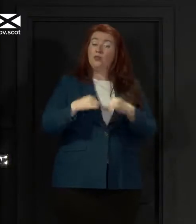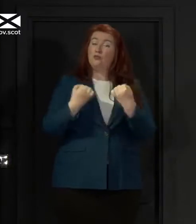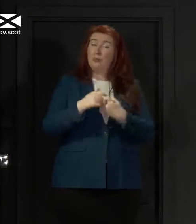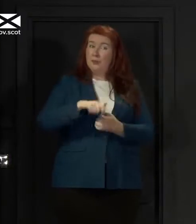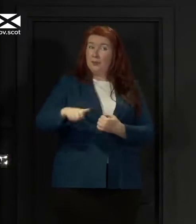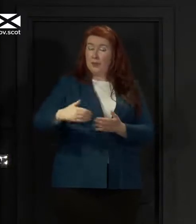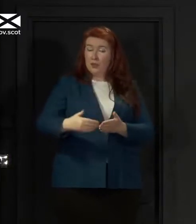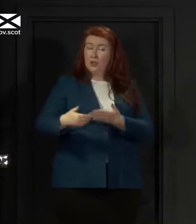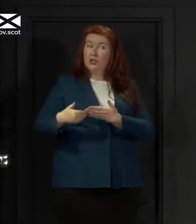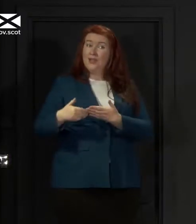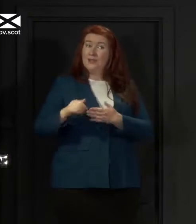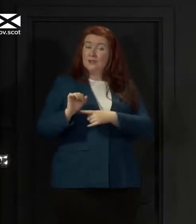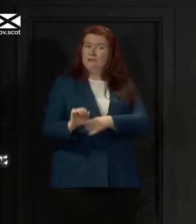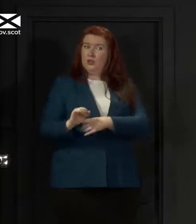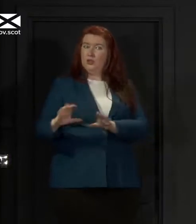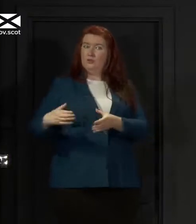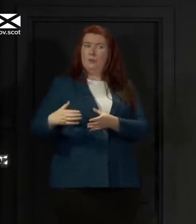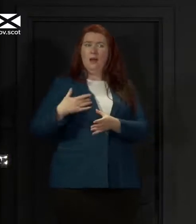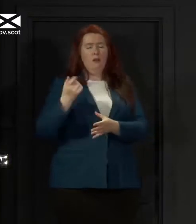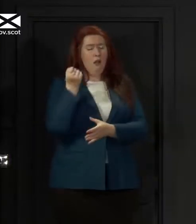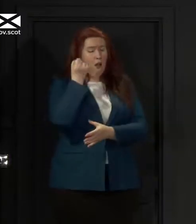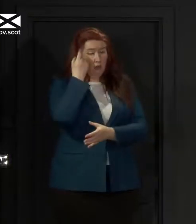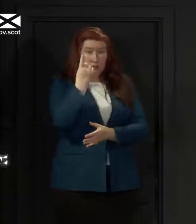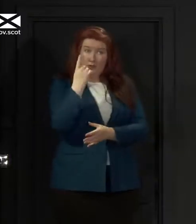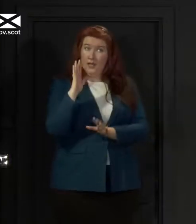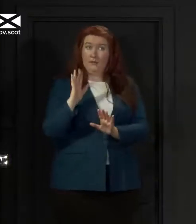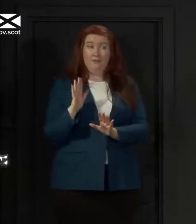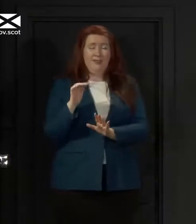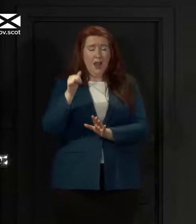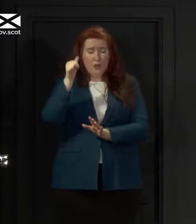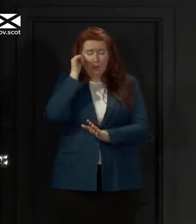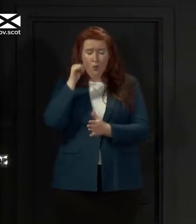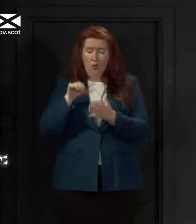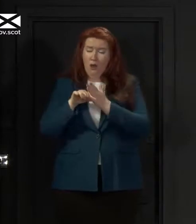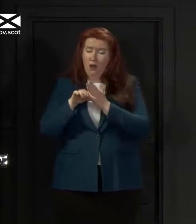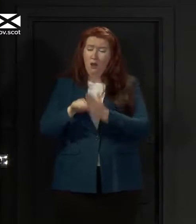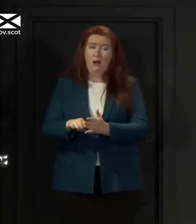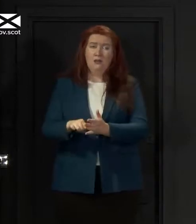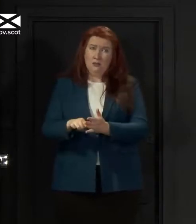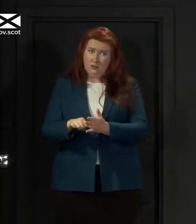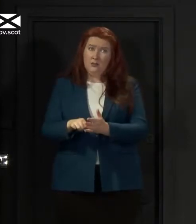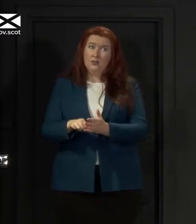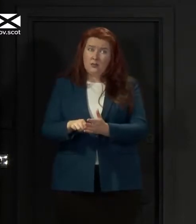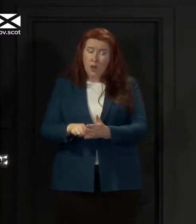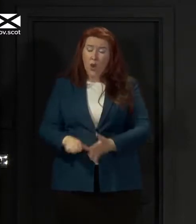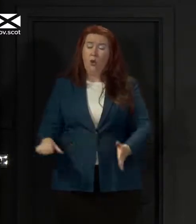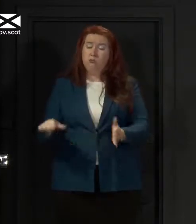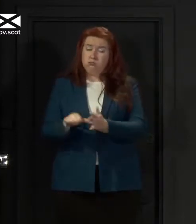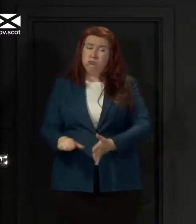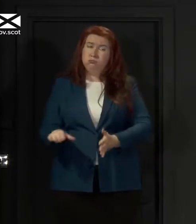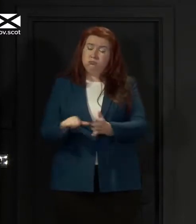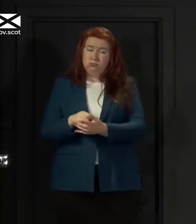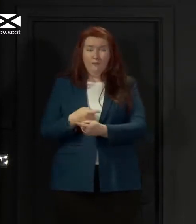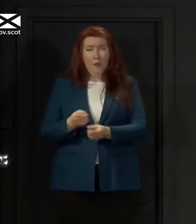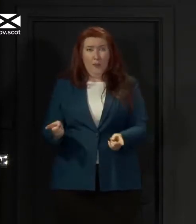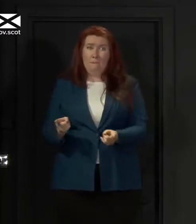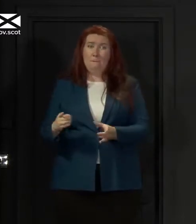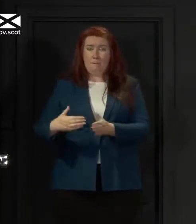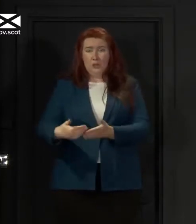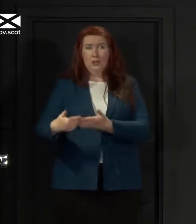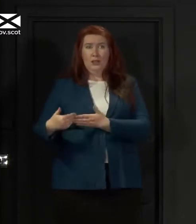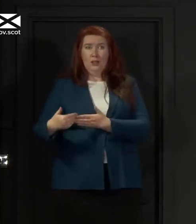know very well, I know completely how hard this has been for them and continues to be